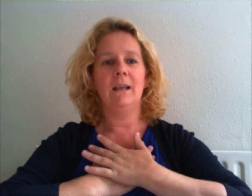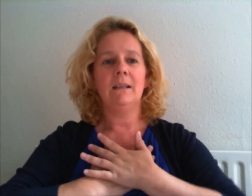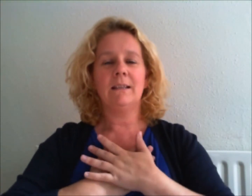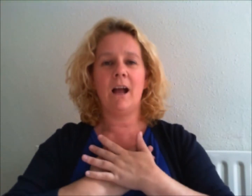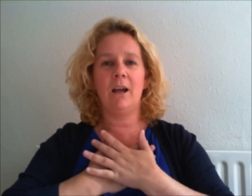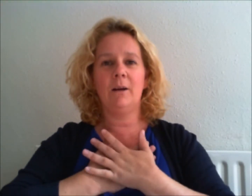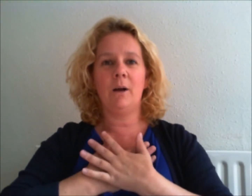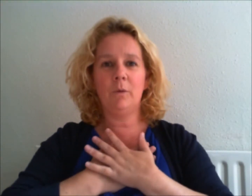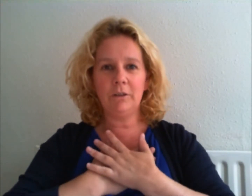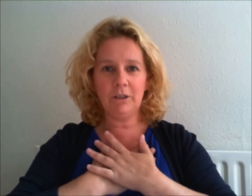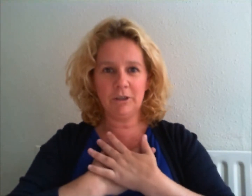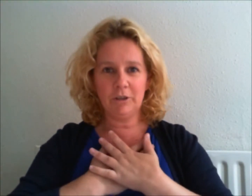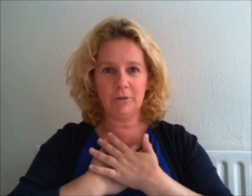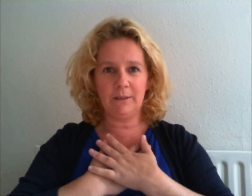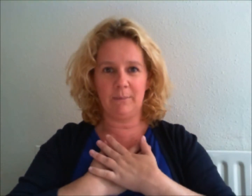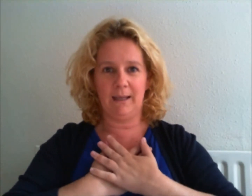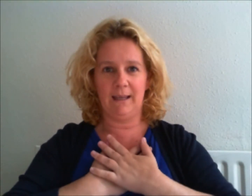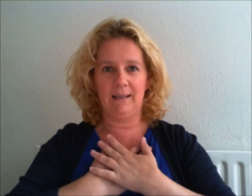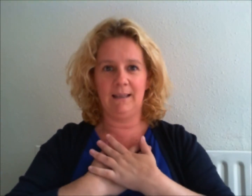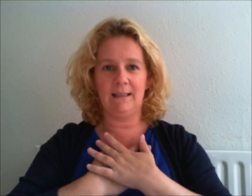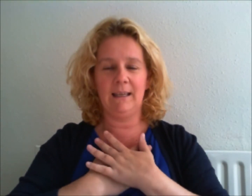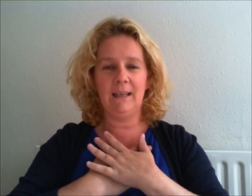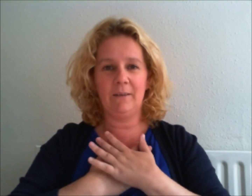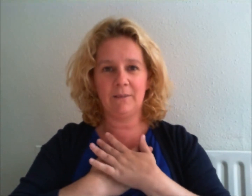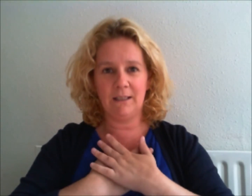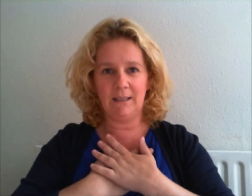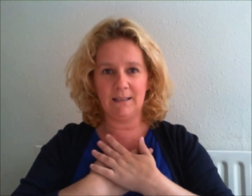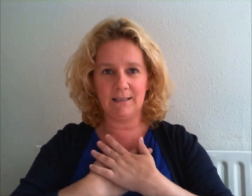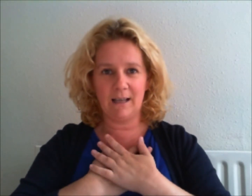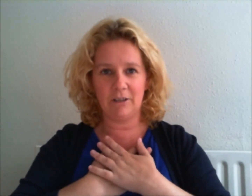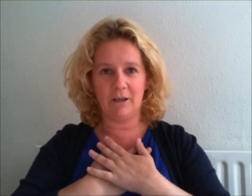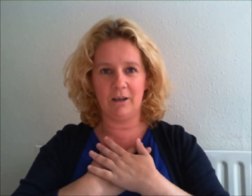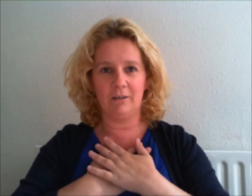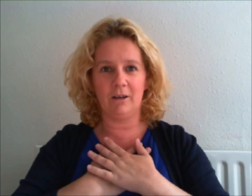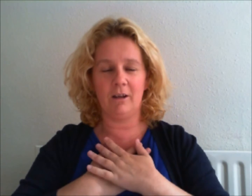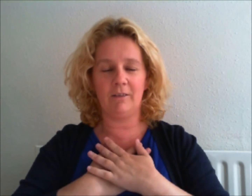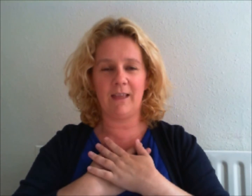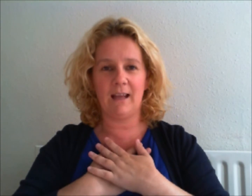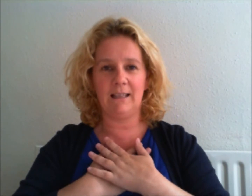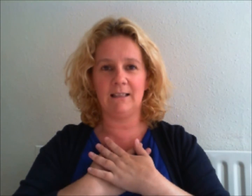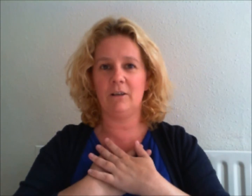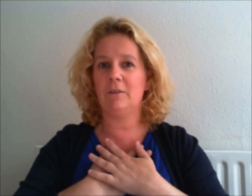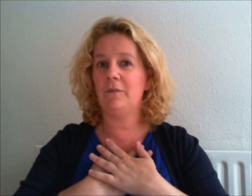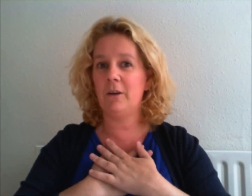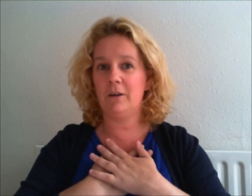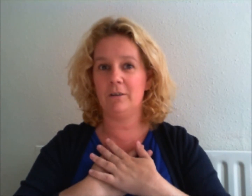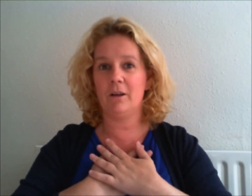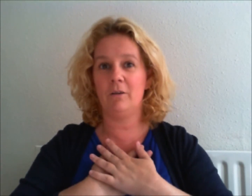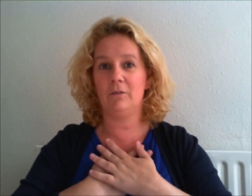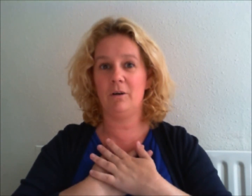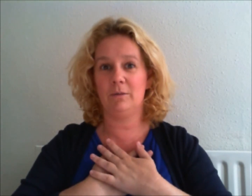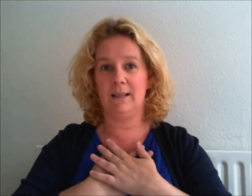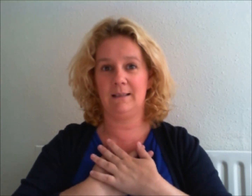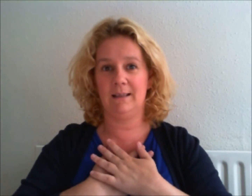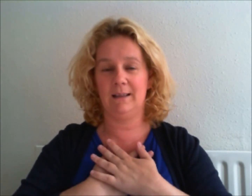So I want you to join me in this EFT session that is going to focus on goal setting.